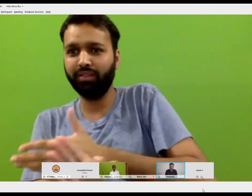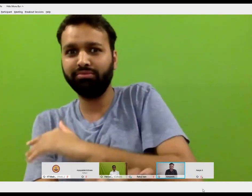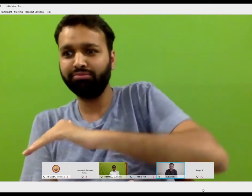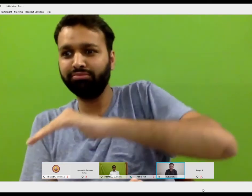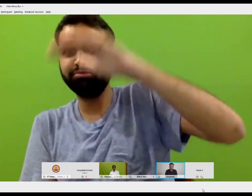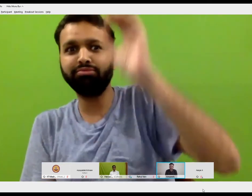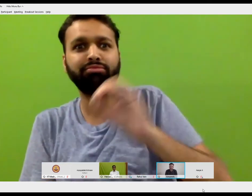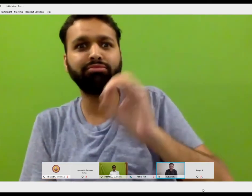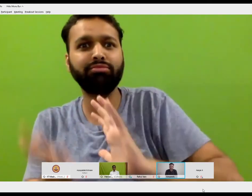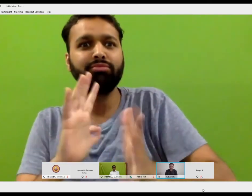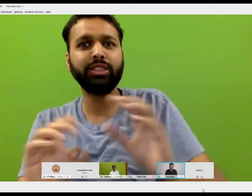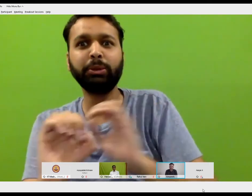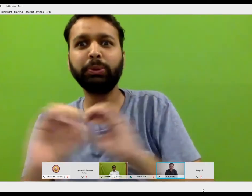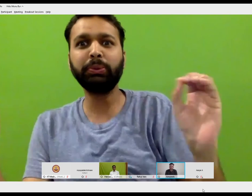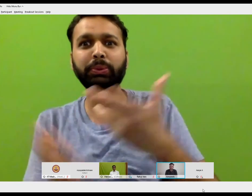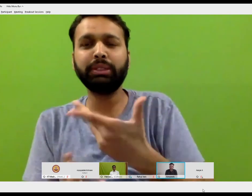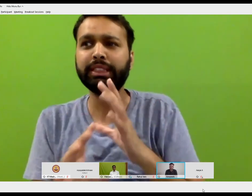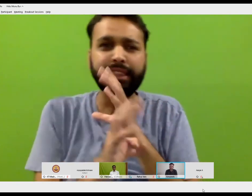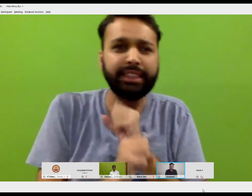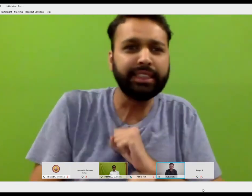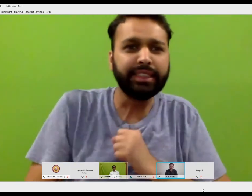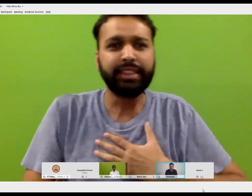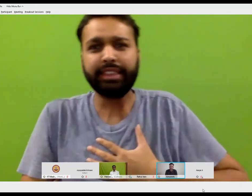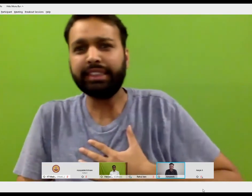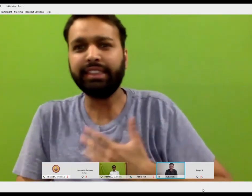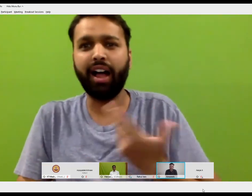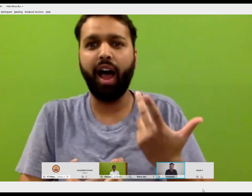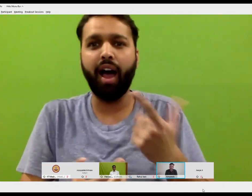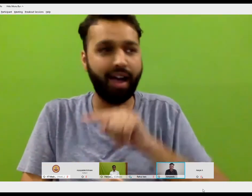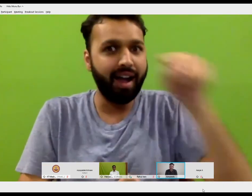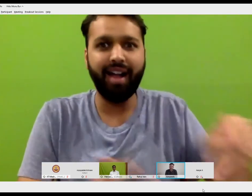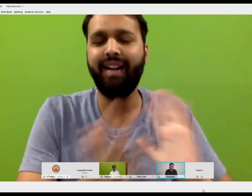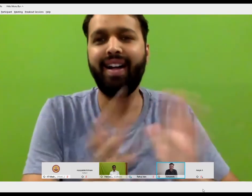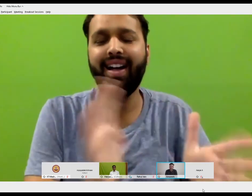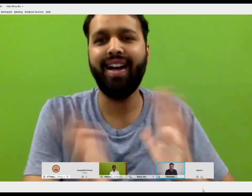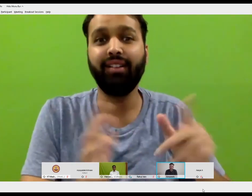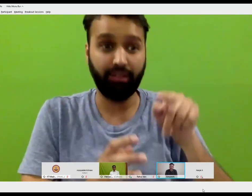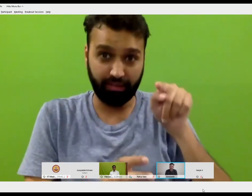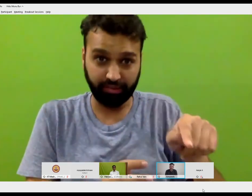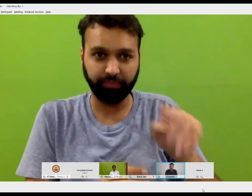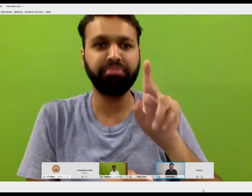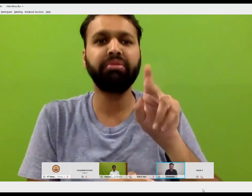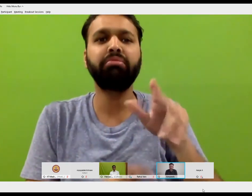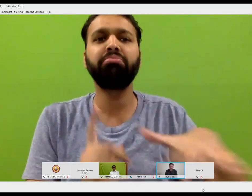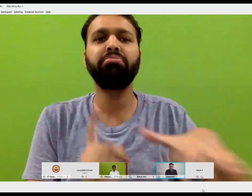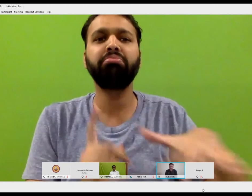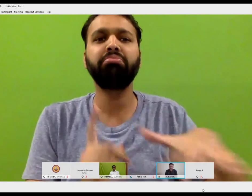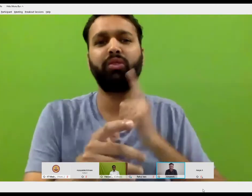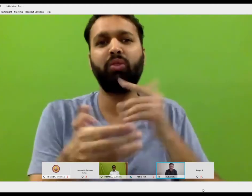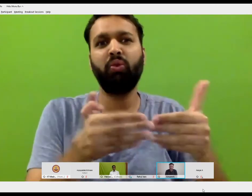you know, like completely express whatever their feelings are. They weren't able to do that at home. At this place, they're able